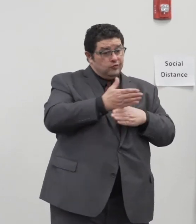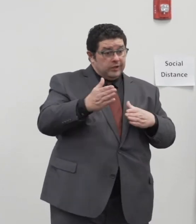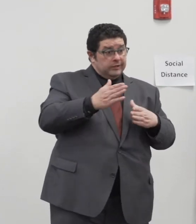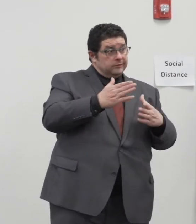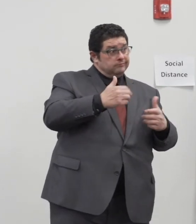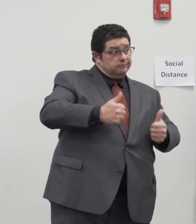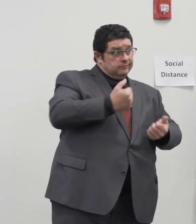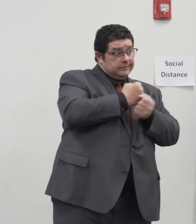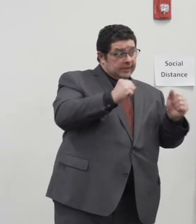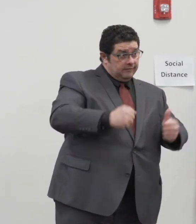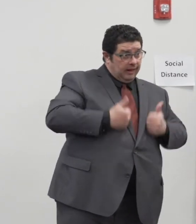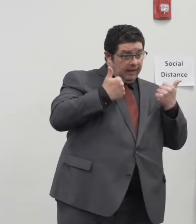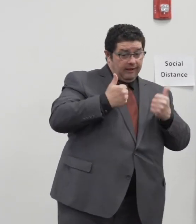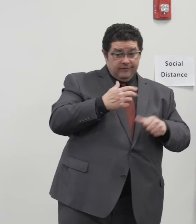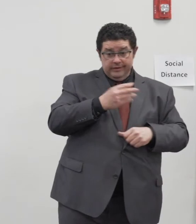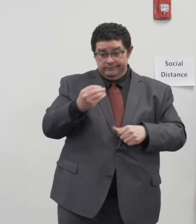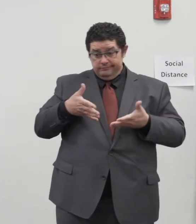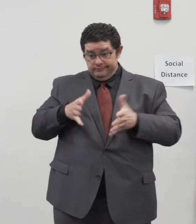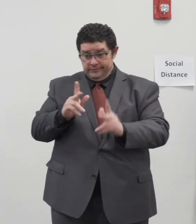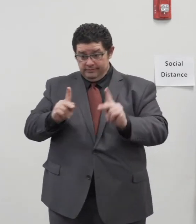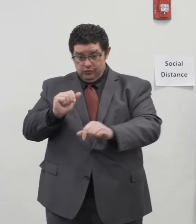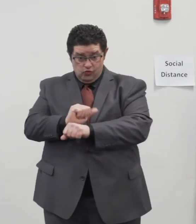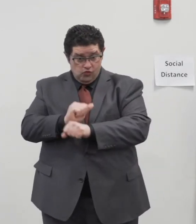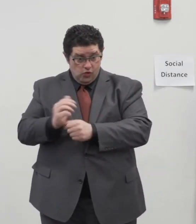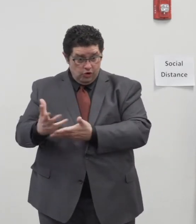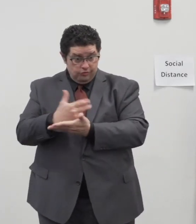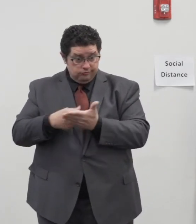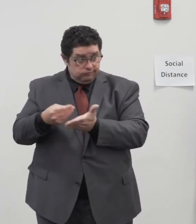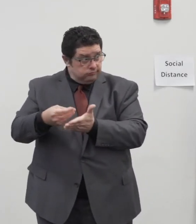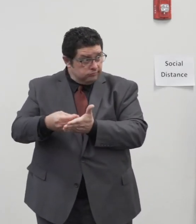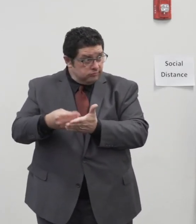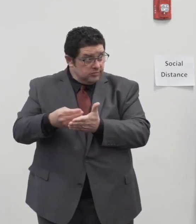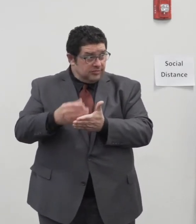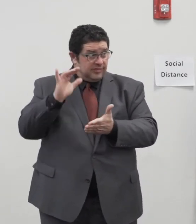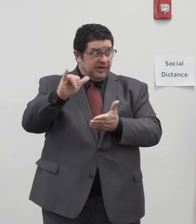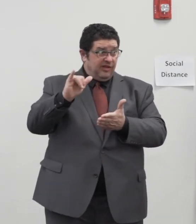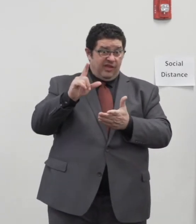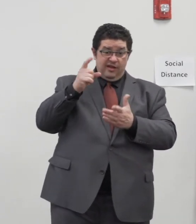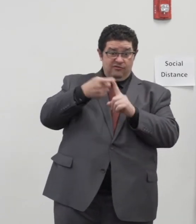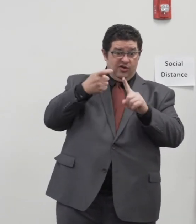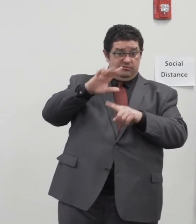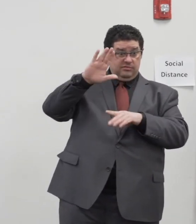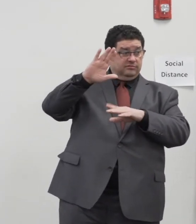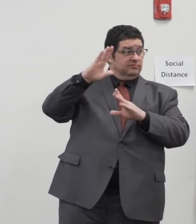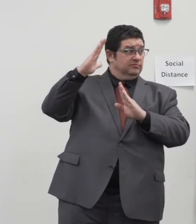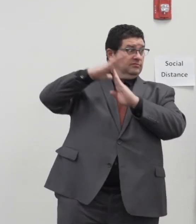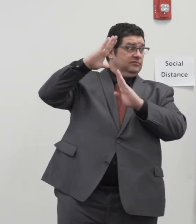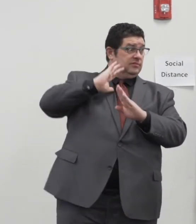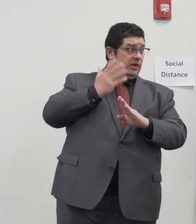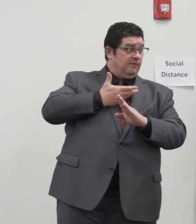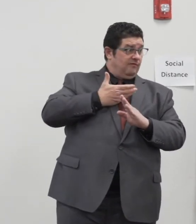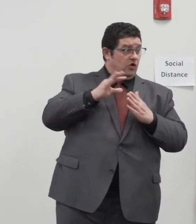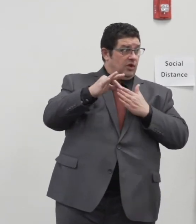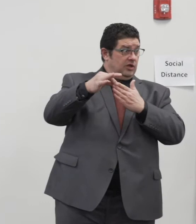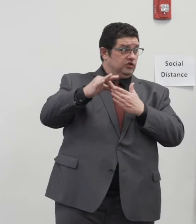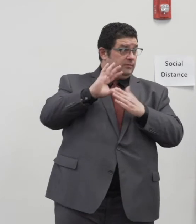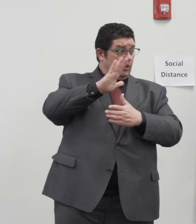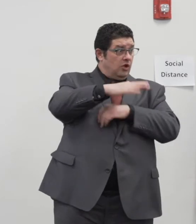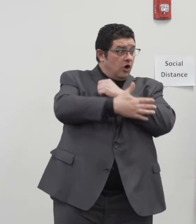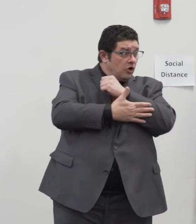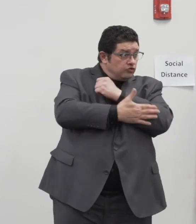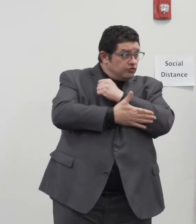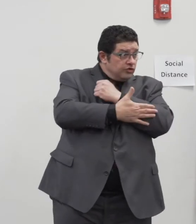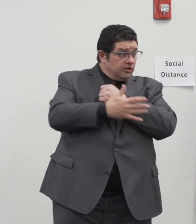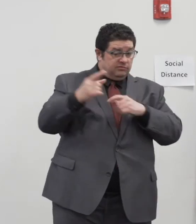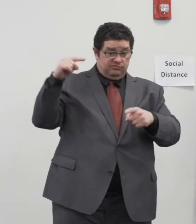partisan issue that starts at the top of the leadership of our country and filters right down into local government. Should there be no